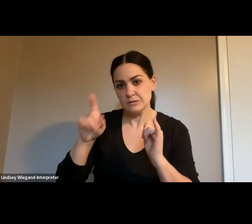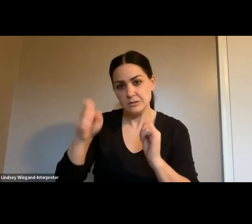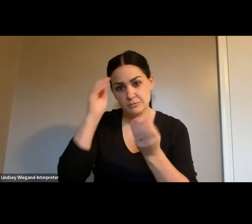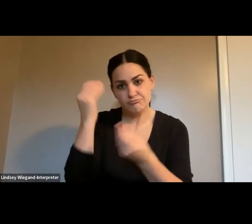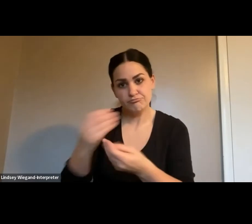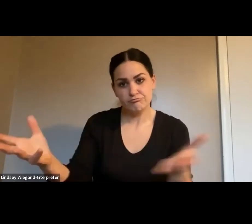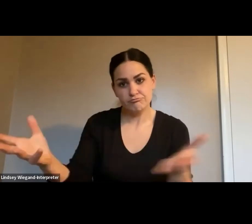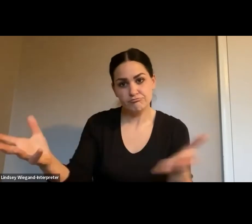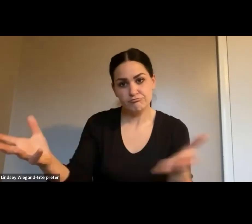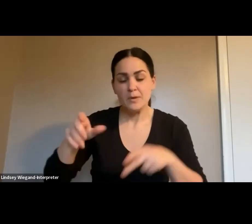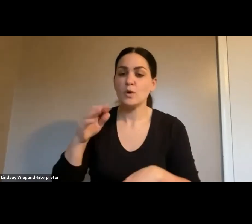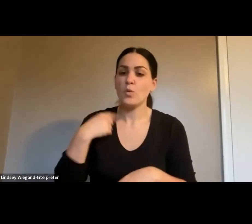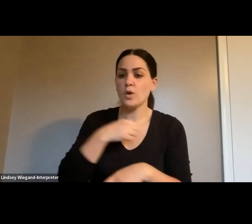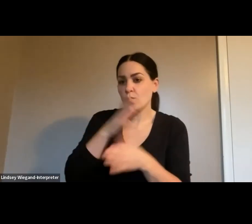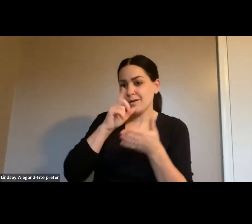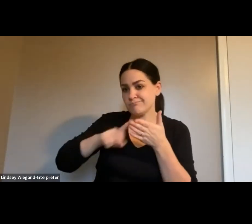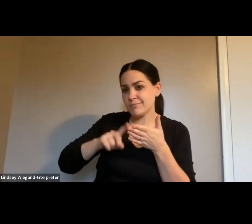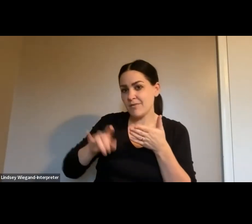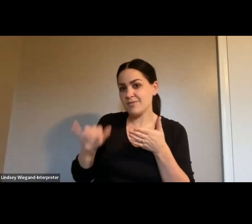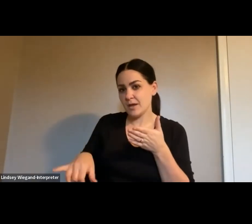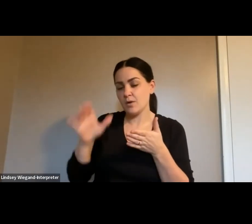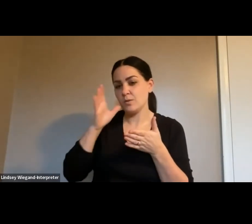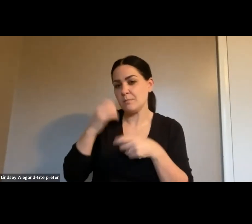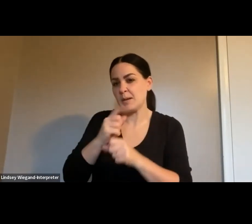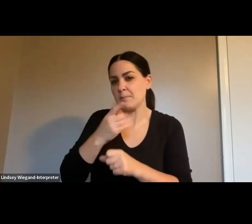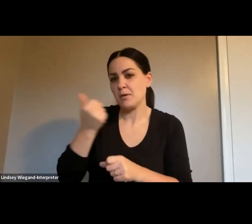we'll look at it and we'll we'll sharpen it up next time.